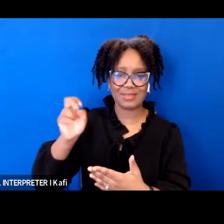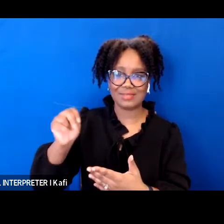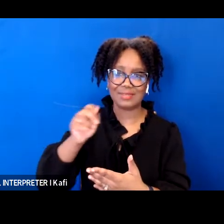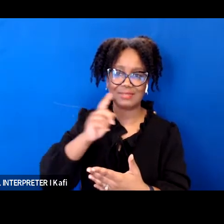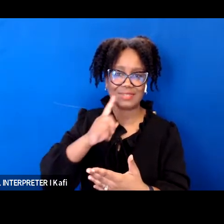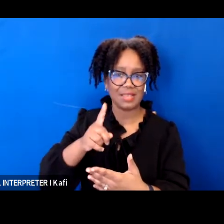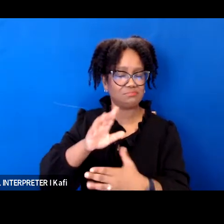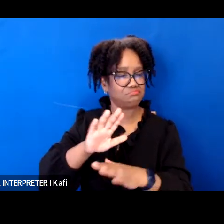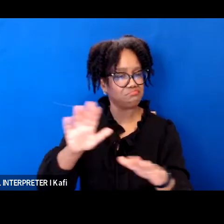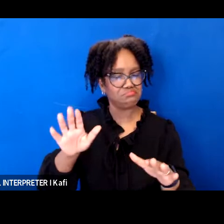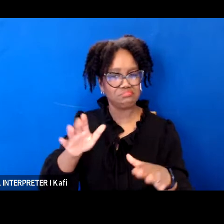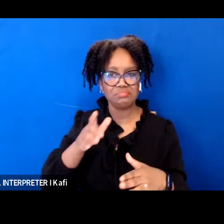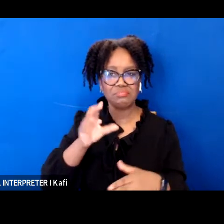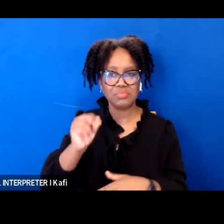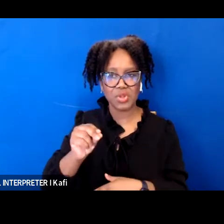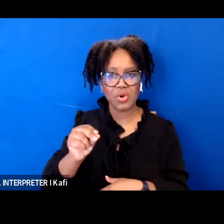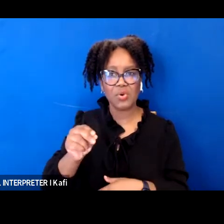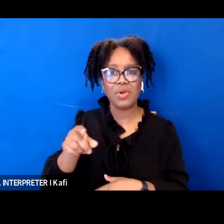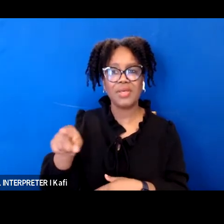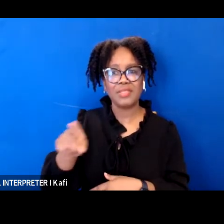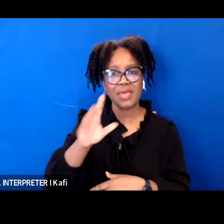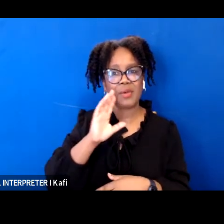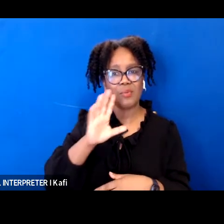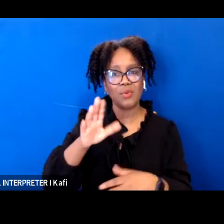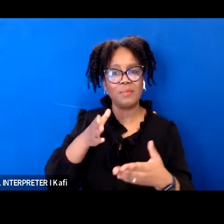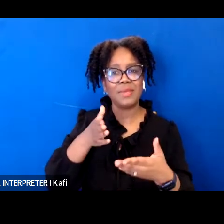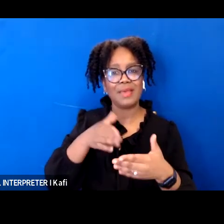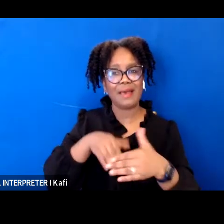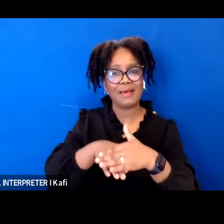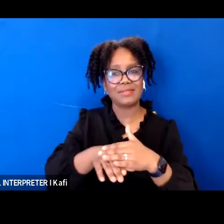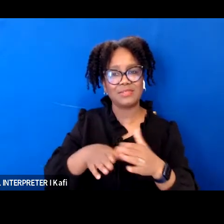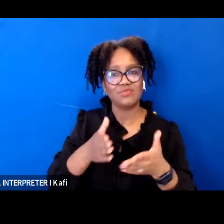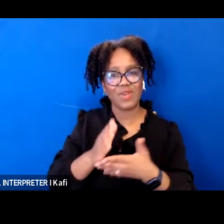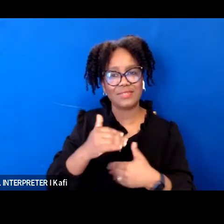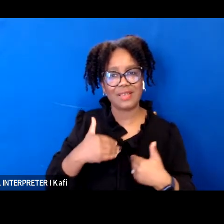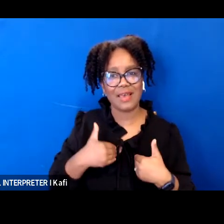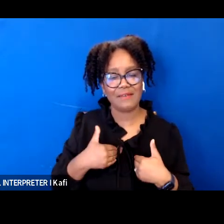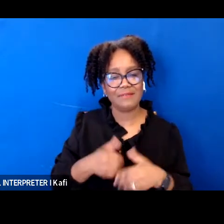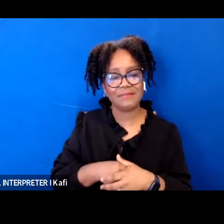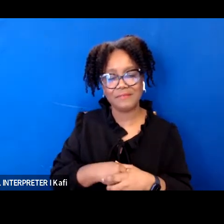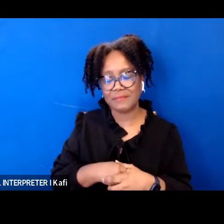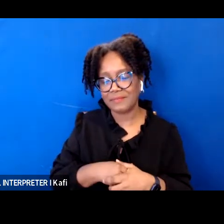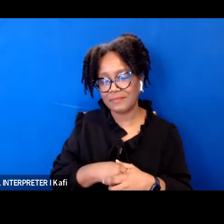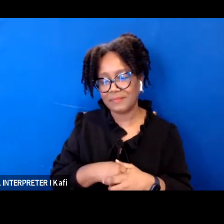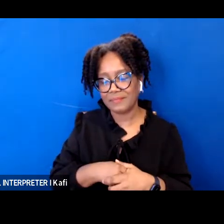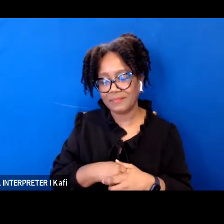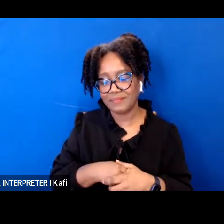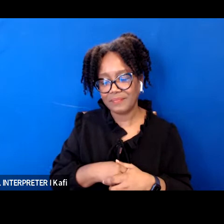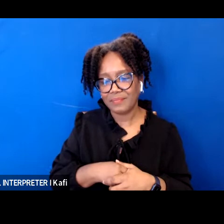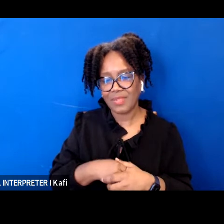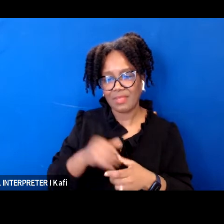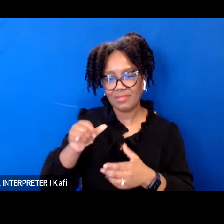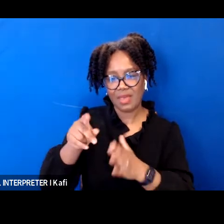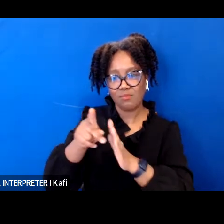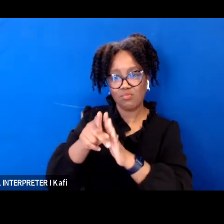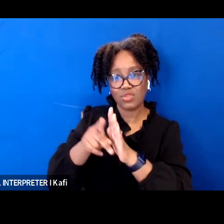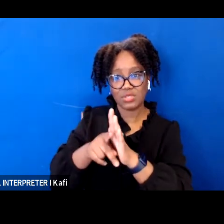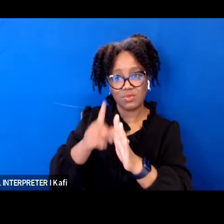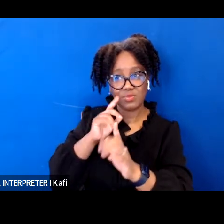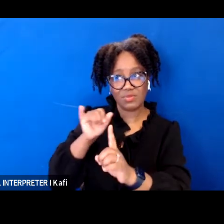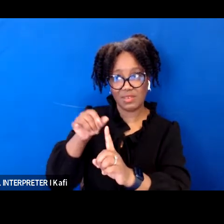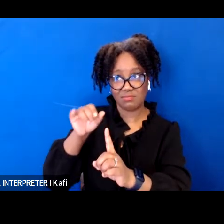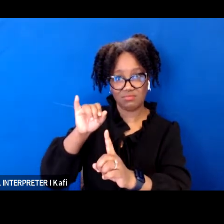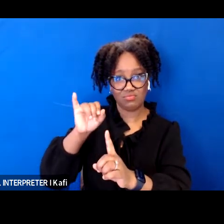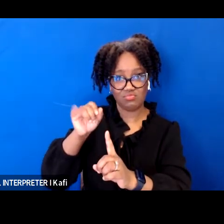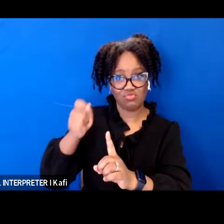futile gesture by downloading the app in order to show that it wasn't working for her this principle applies in many other disability